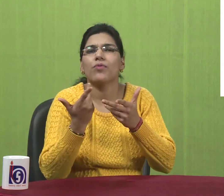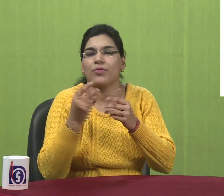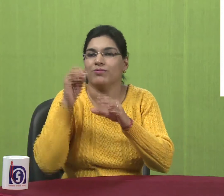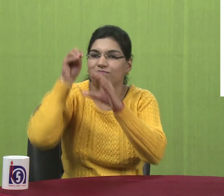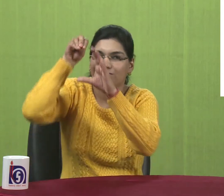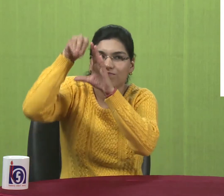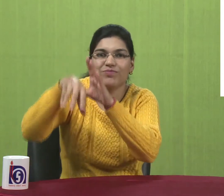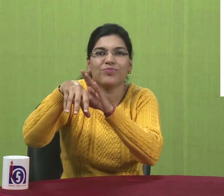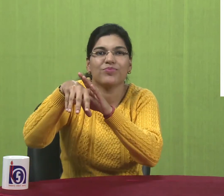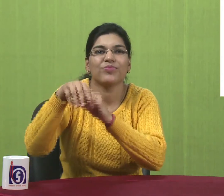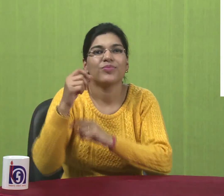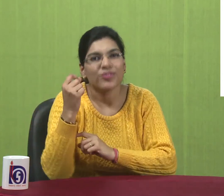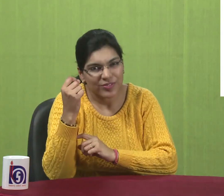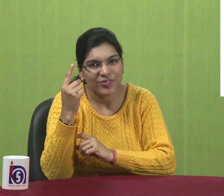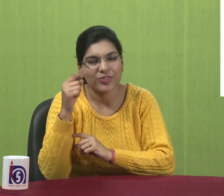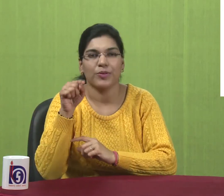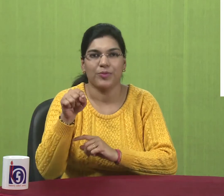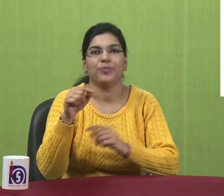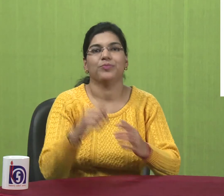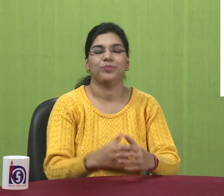These. Files. Can. Be. Moved. According. To. You.